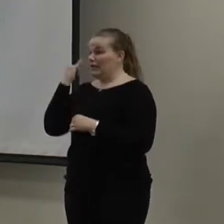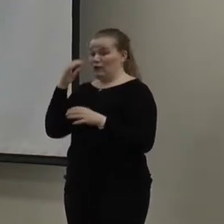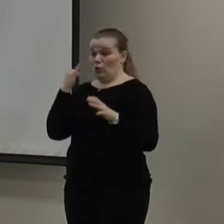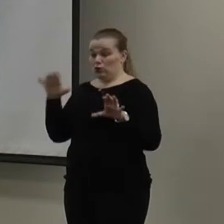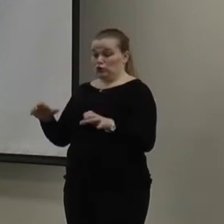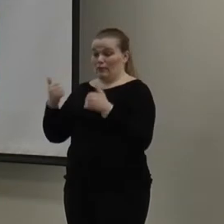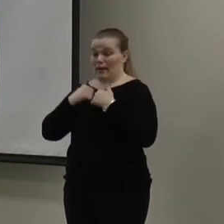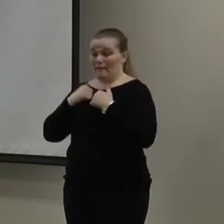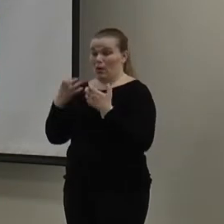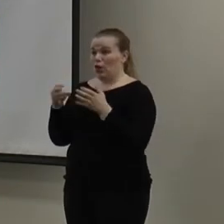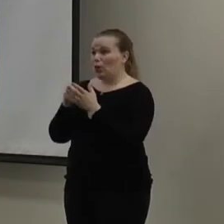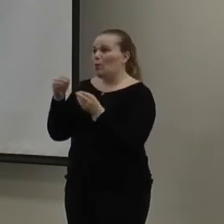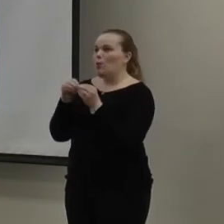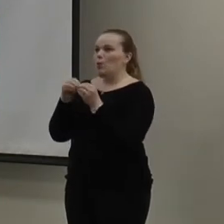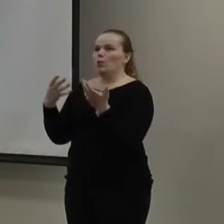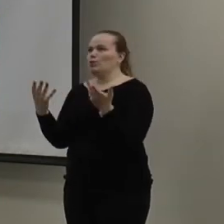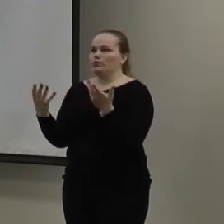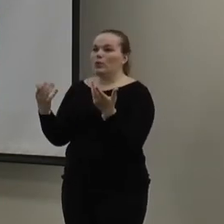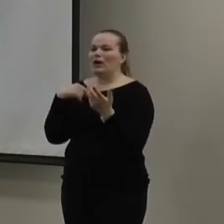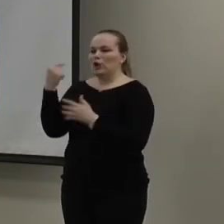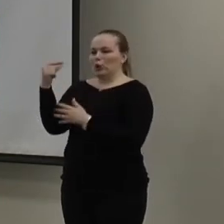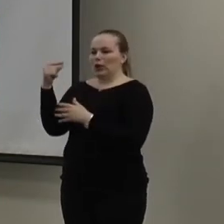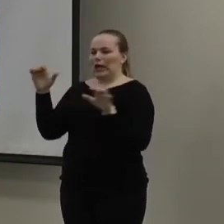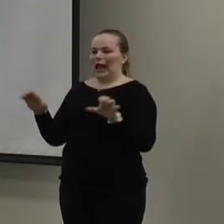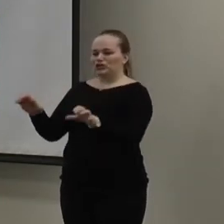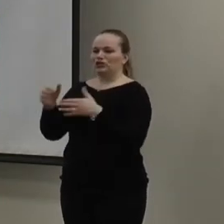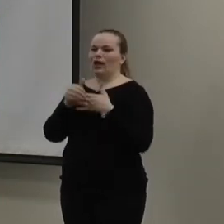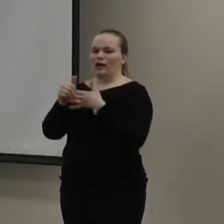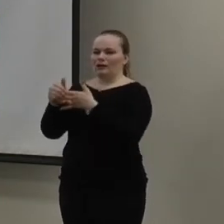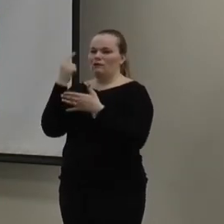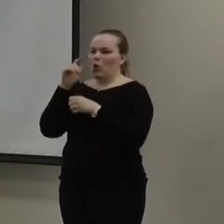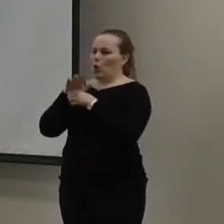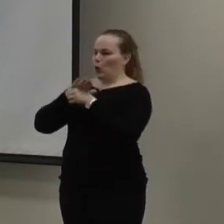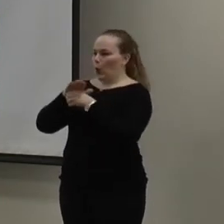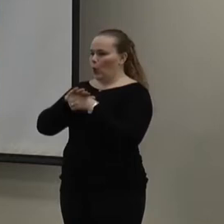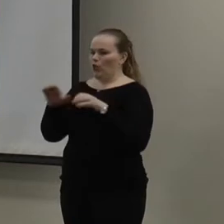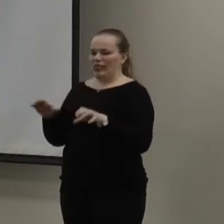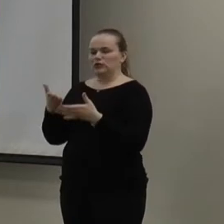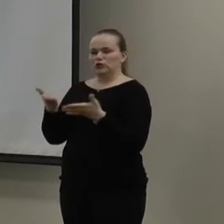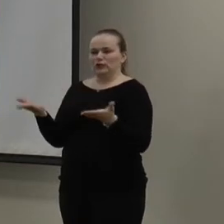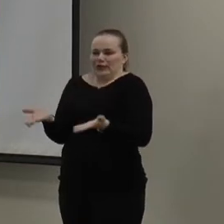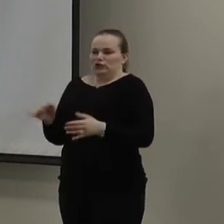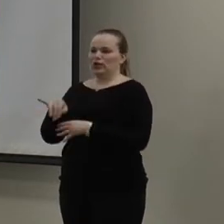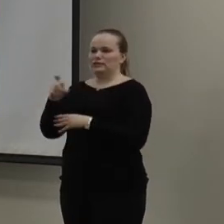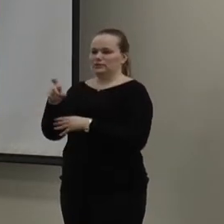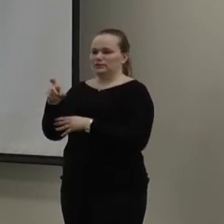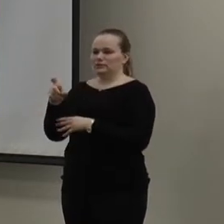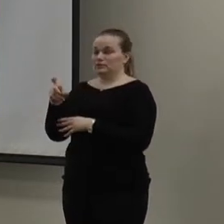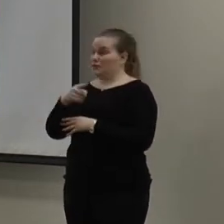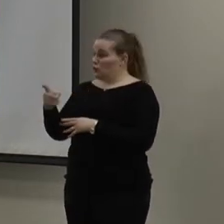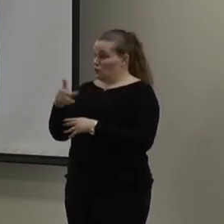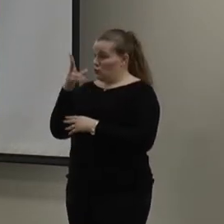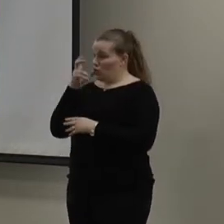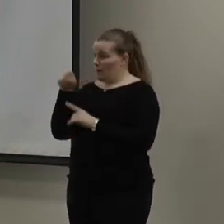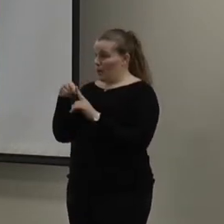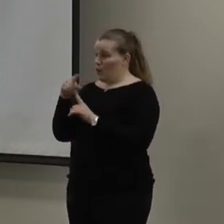and you want to learn more, we also have this green action guide for local actions that you can make here in Jacksonville. And has anyone heard